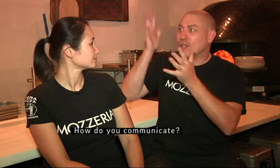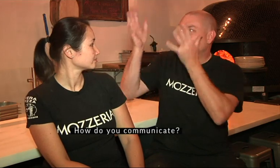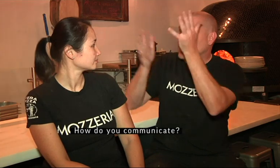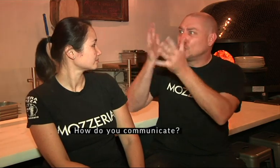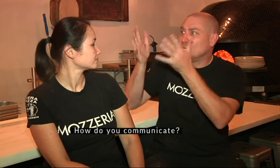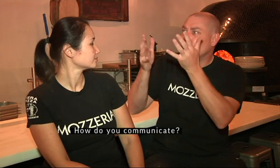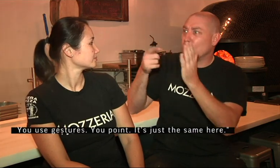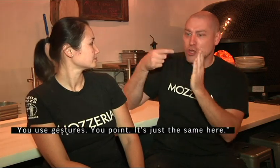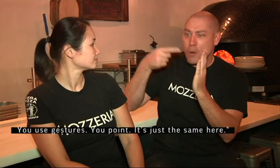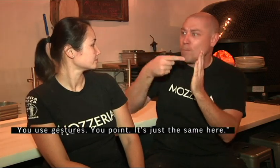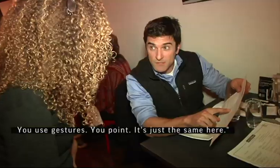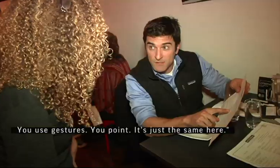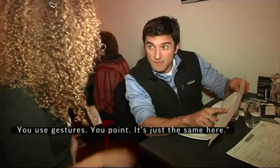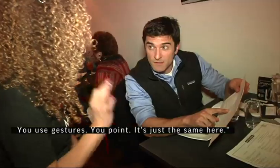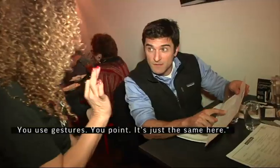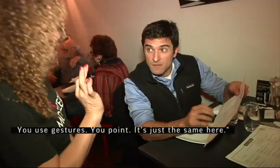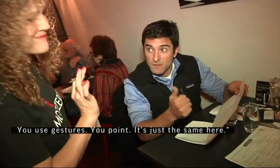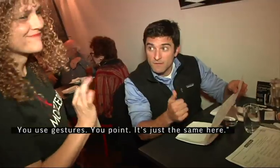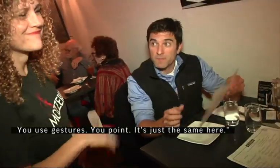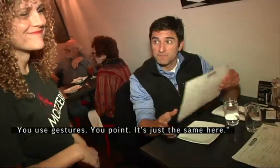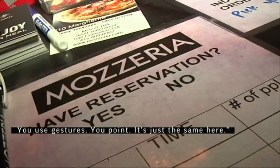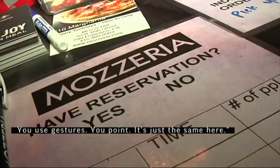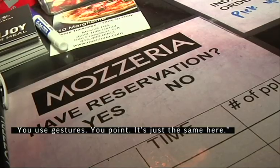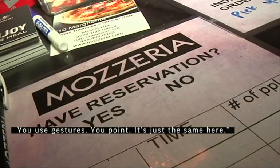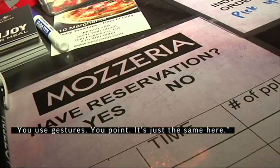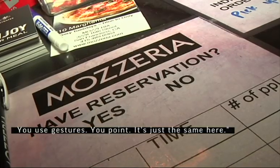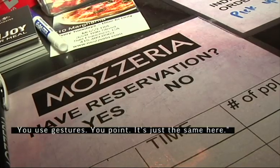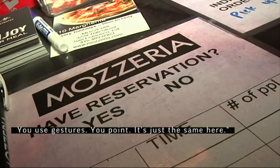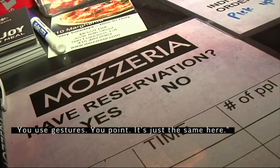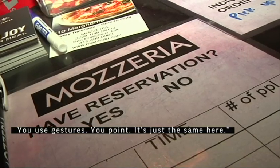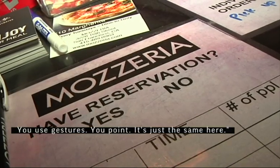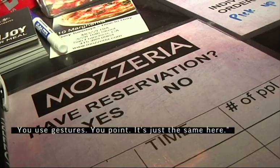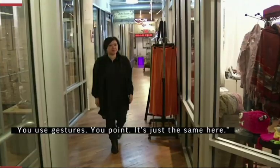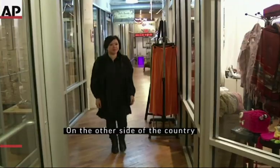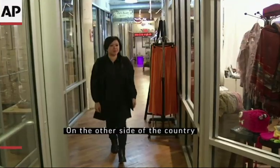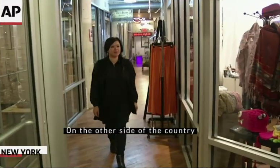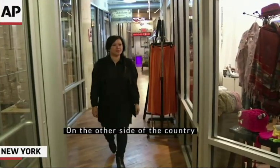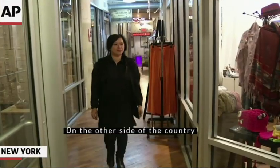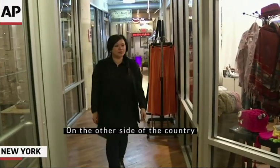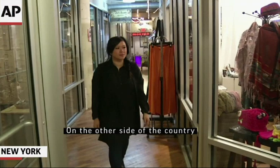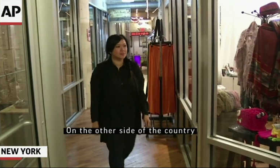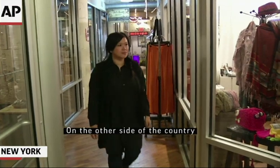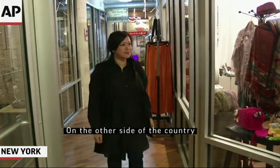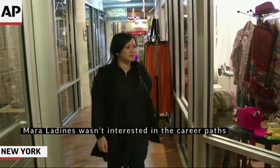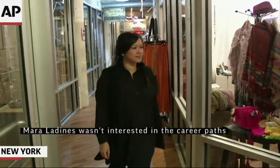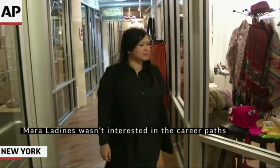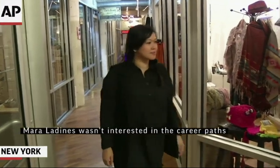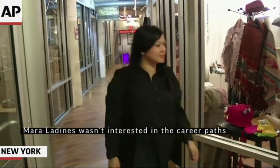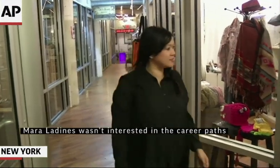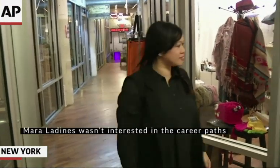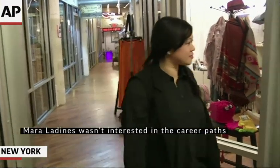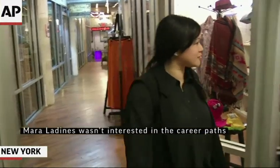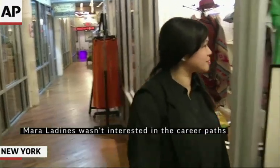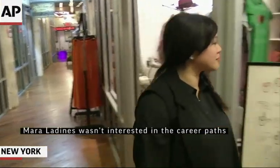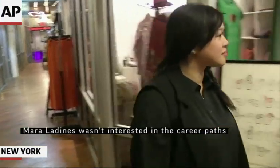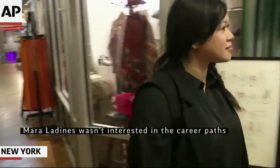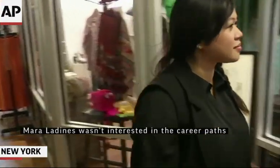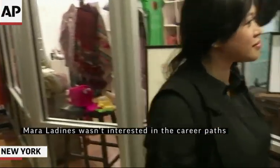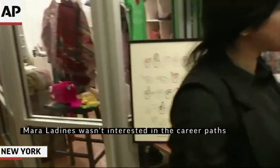You know, you use gestures, you point. It's just the same here. On the other side of the country, Mara Ladinas wasn't interested